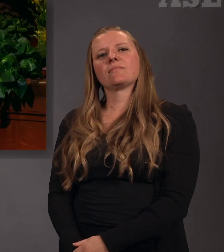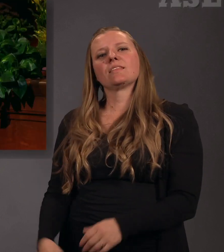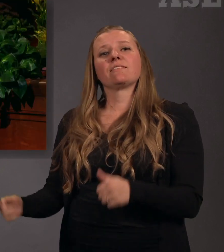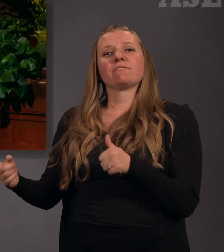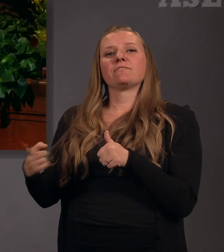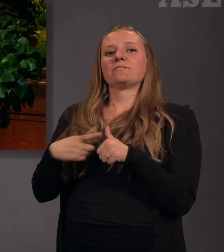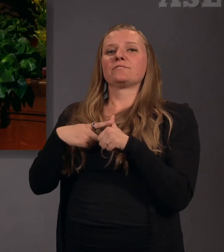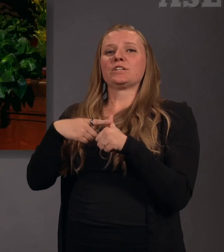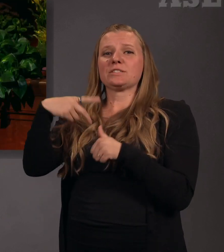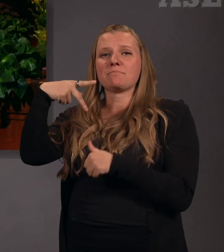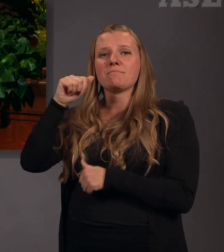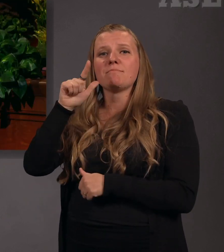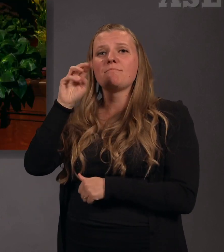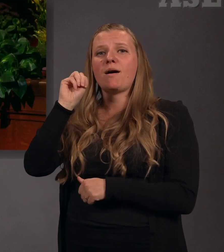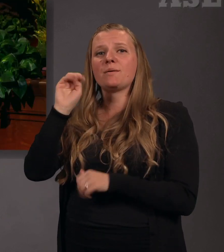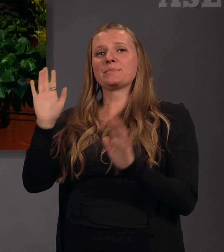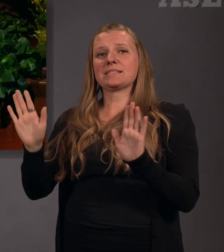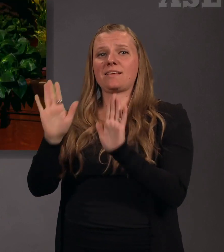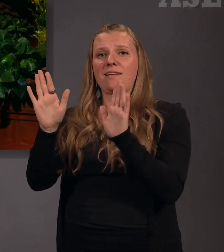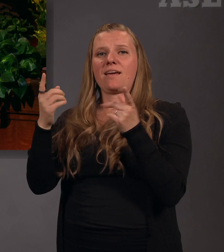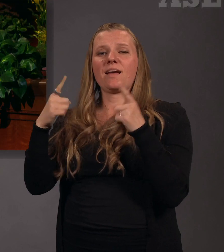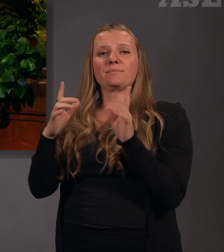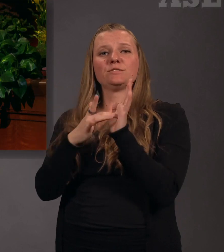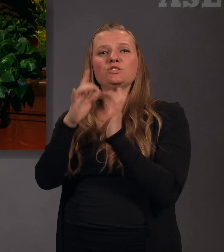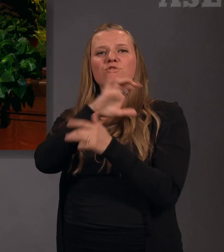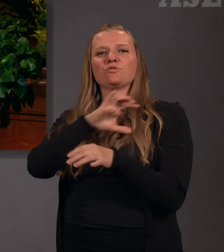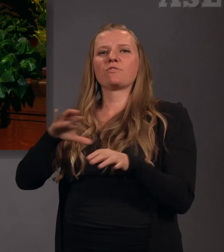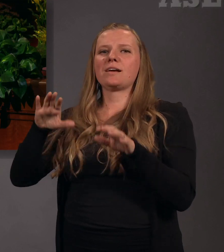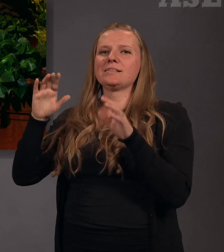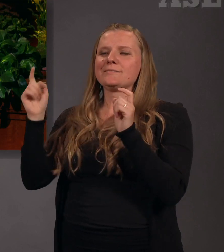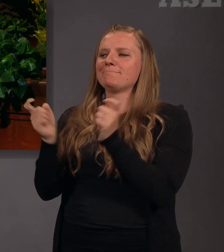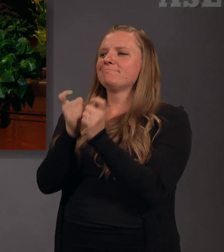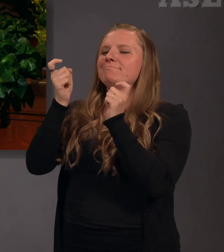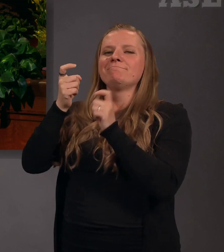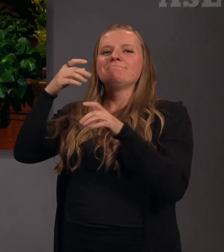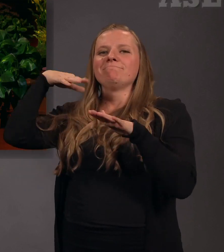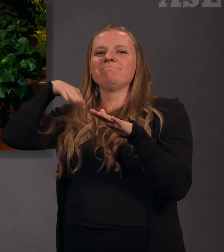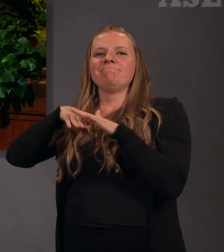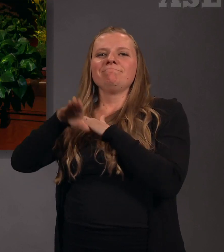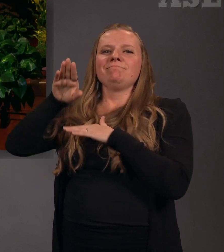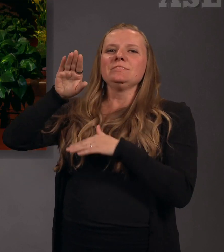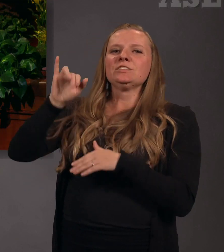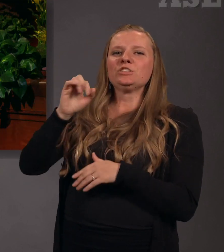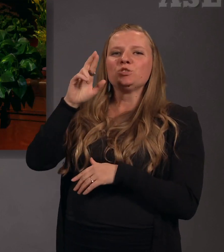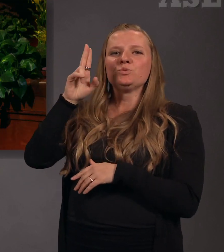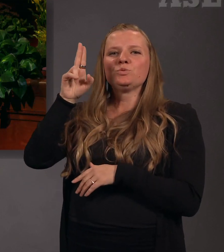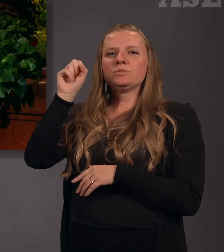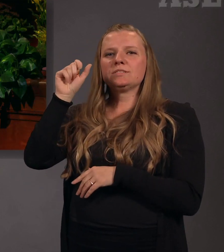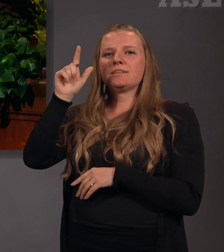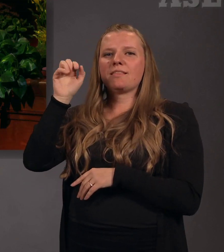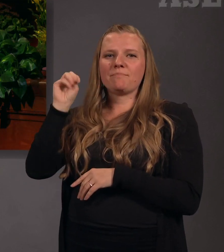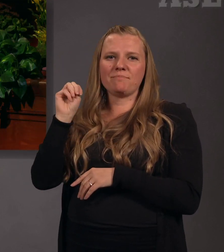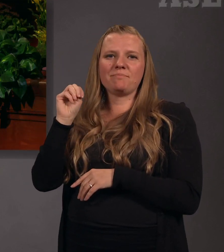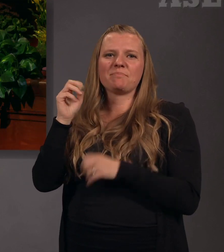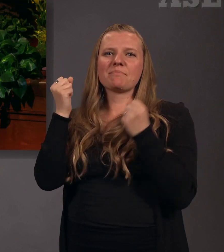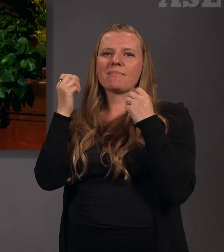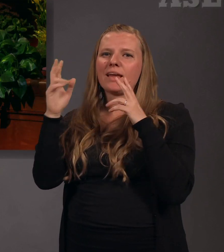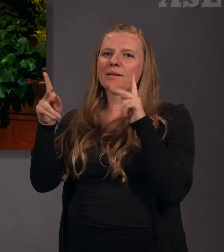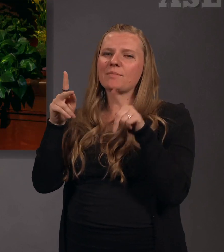On that first Palm Sunday, as Jesus Christ triumphantly entered Jerusalem, a multitude of the disciples of